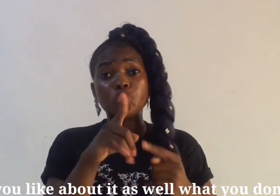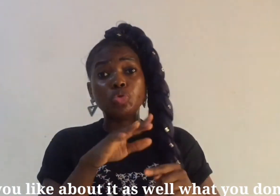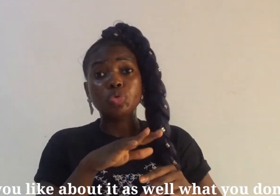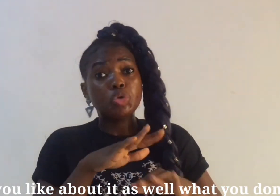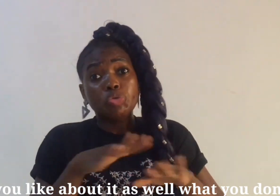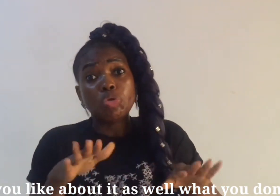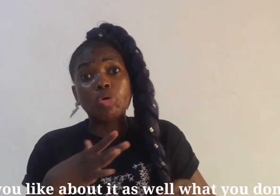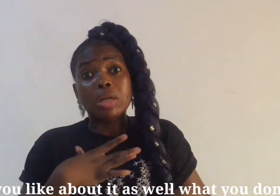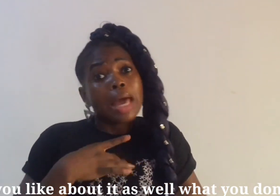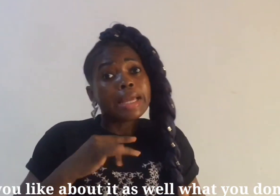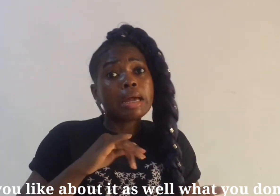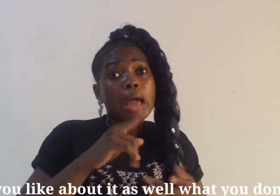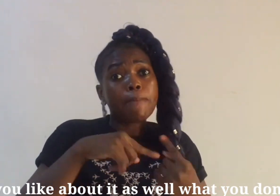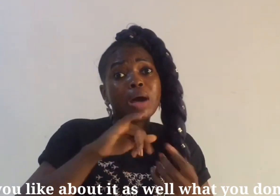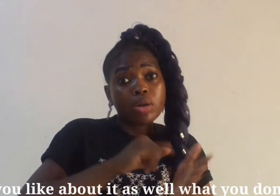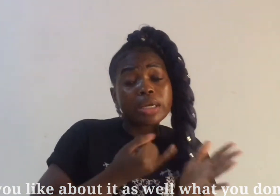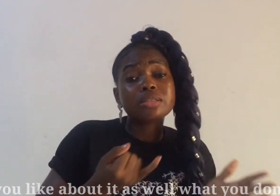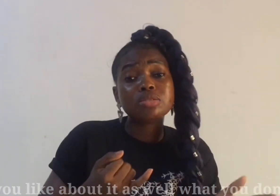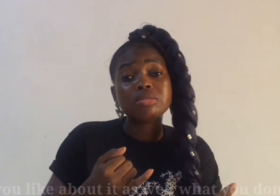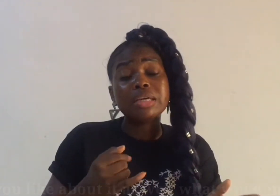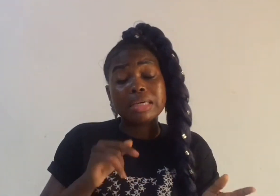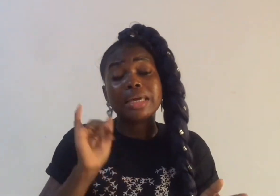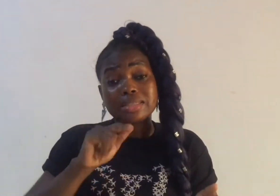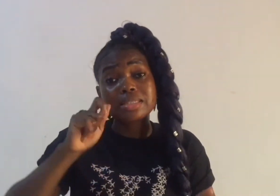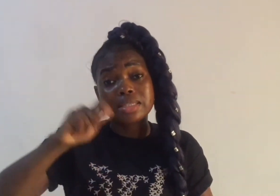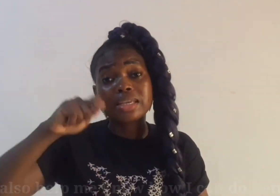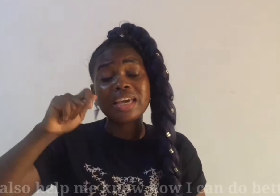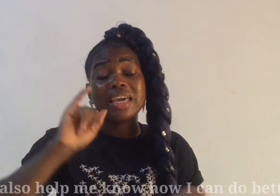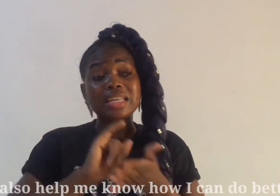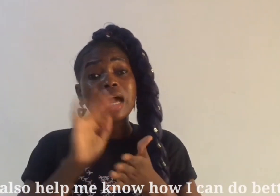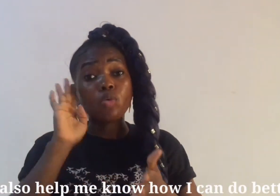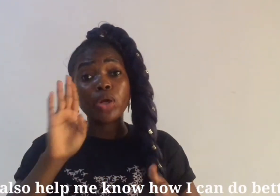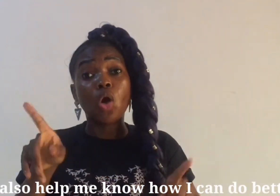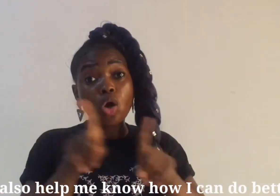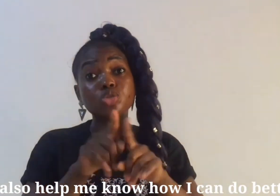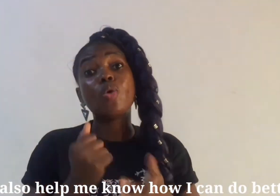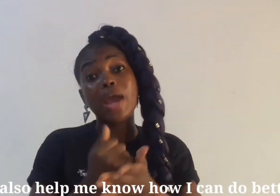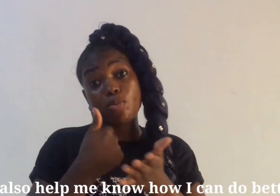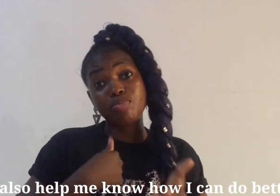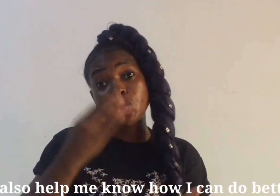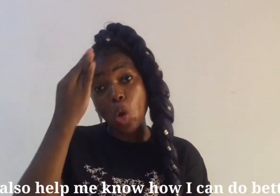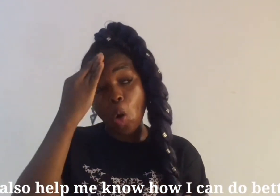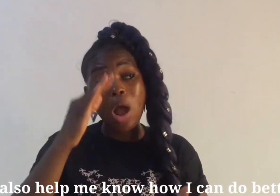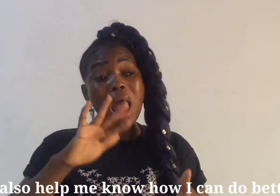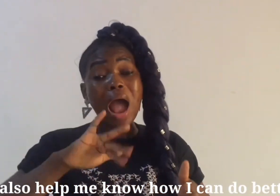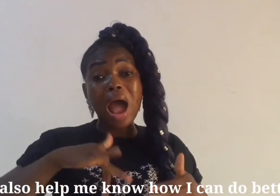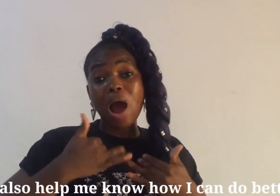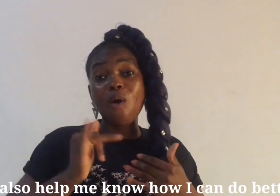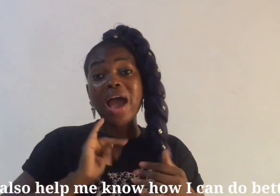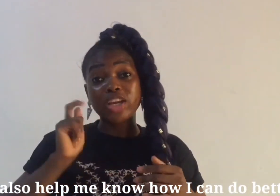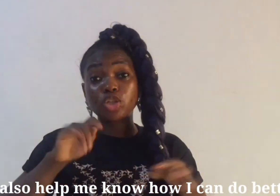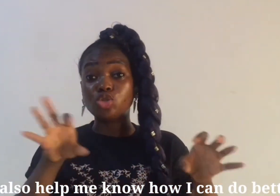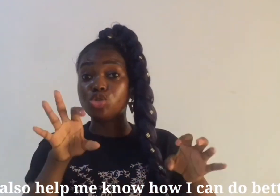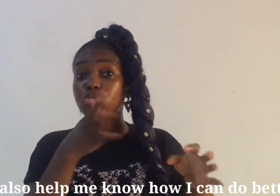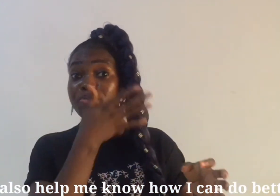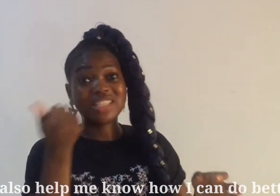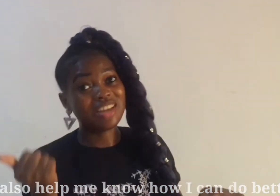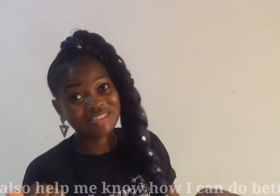about it what you don't like about it yes that will also help me know how